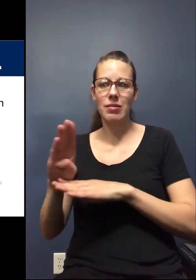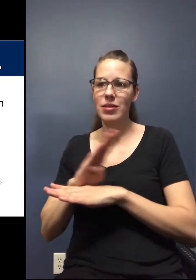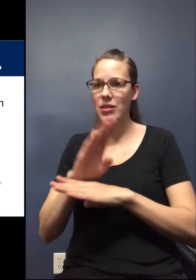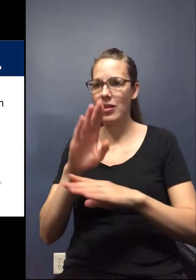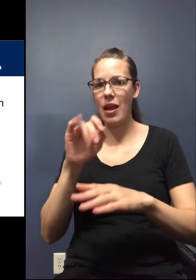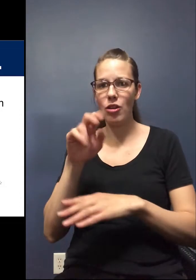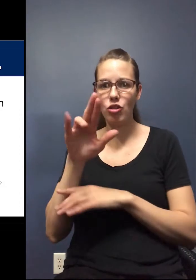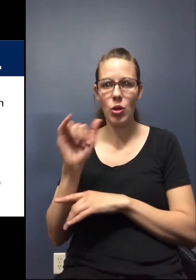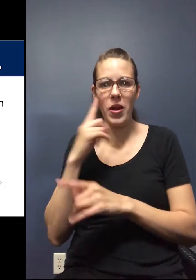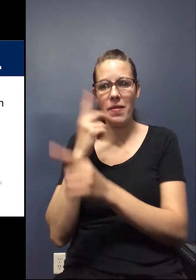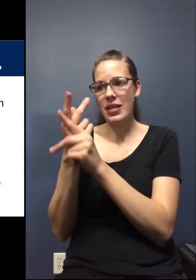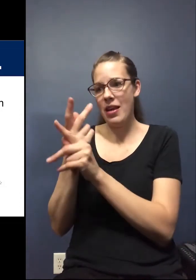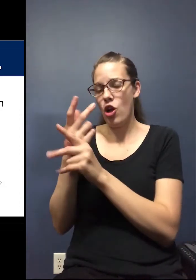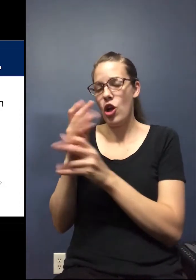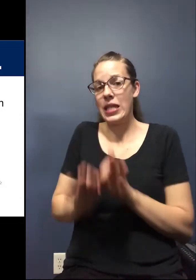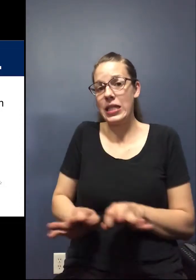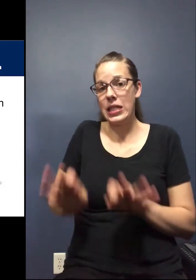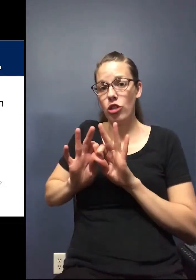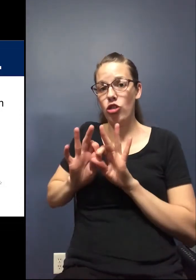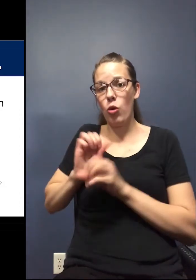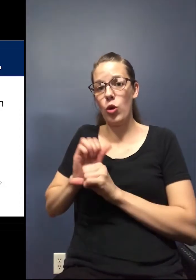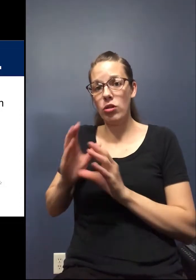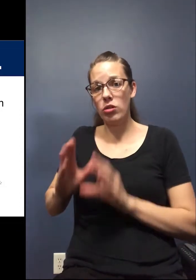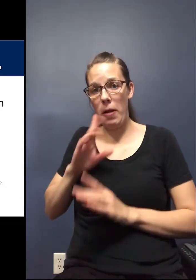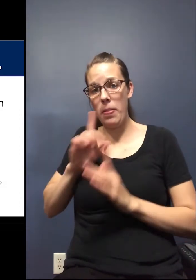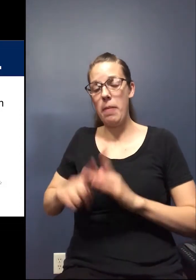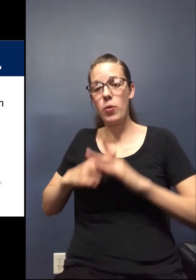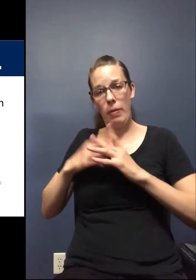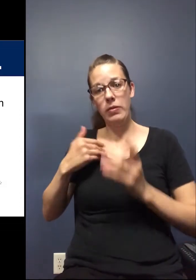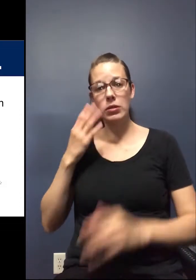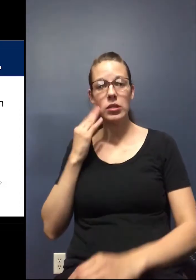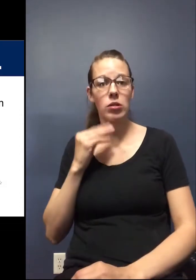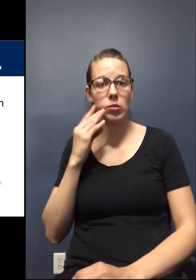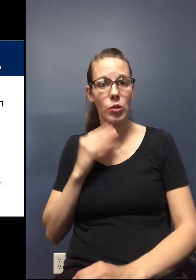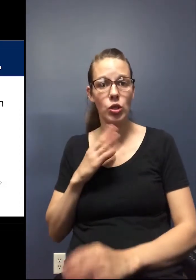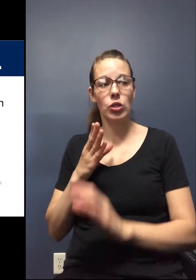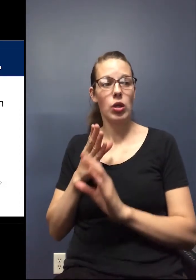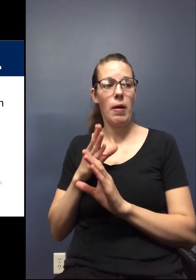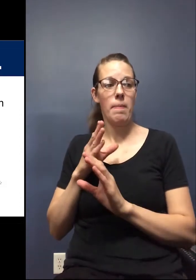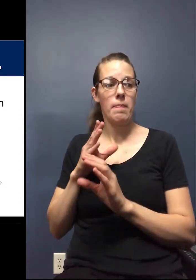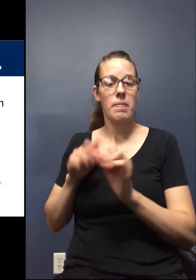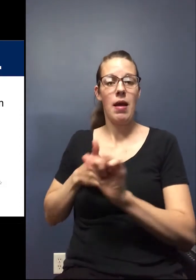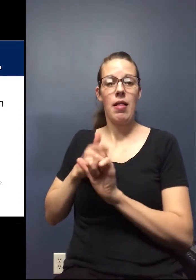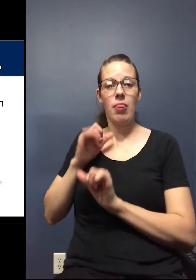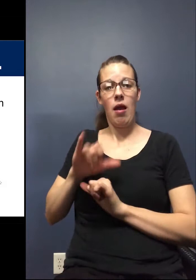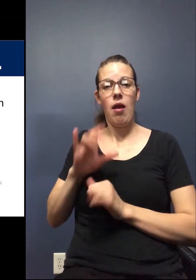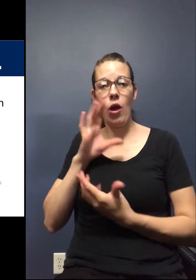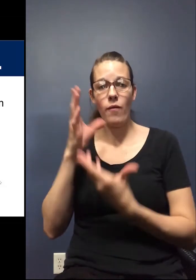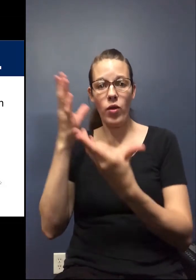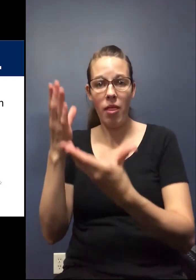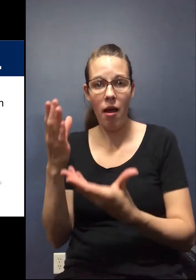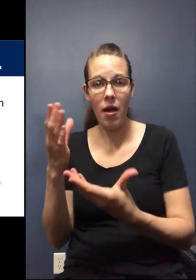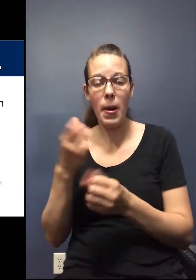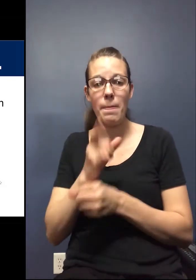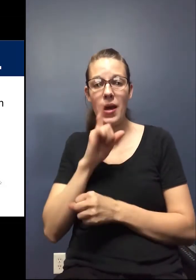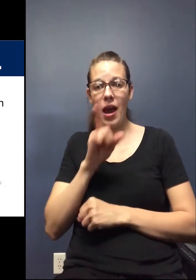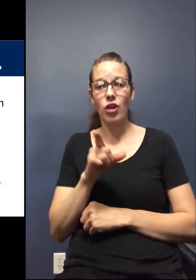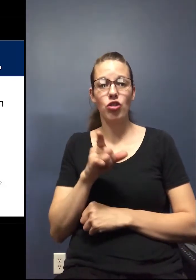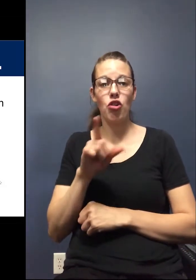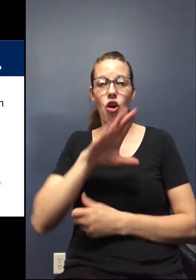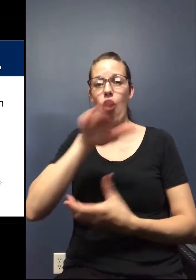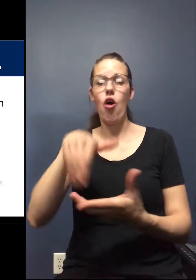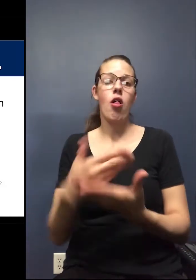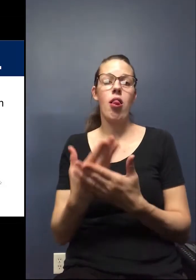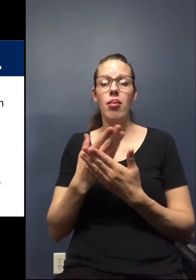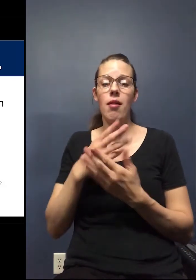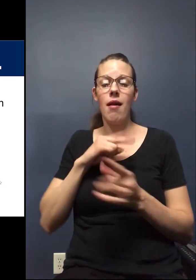taking care of essential workers from the beginning. And so we do have some experience behind of offering that and now making sure that all